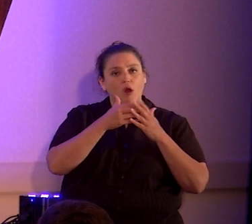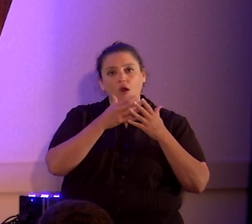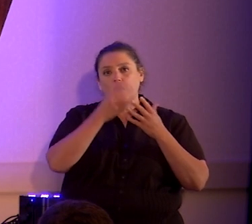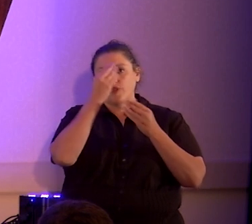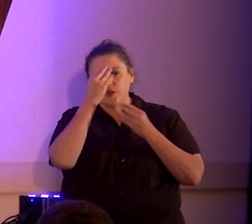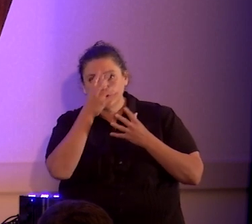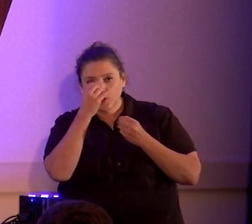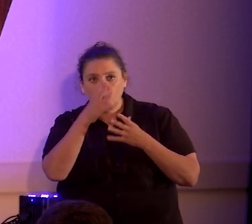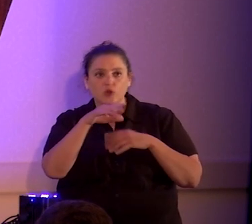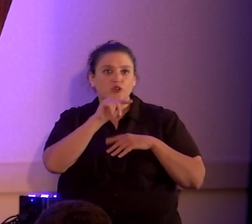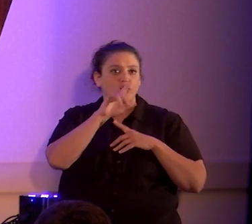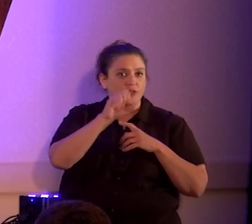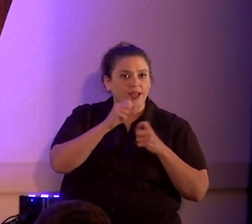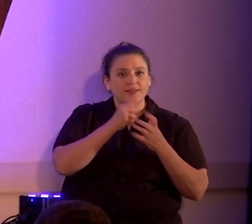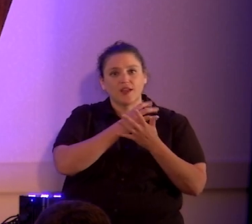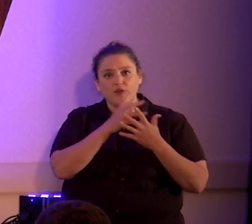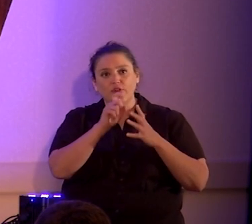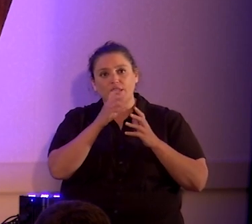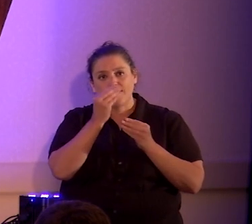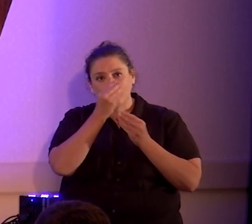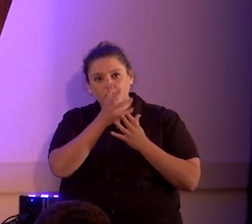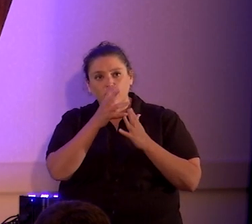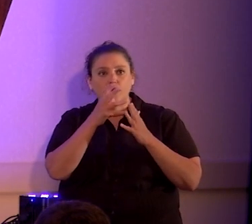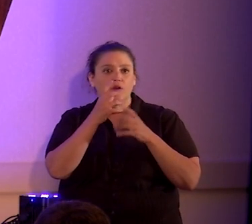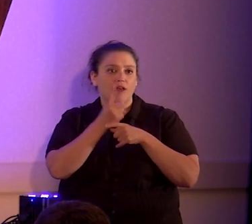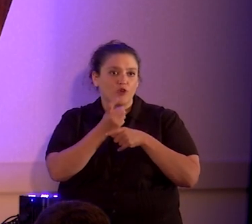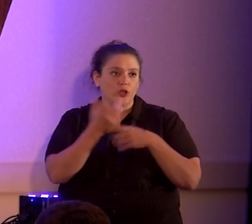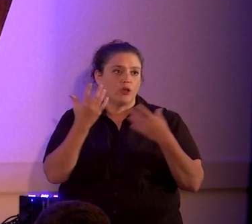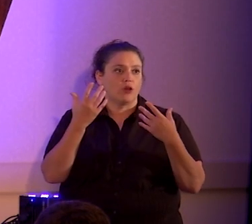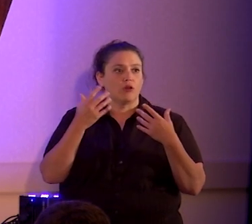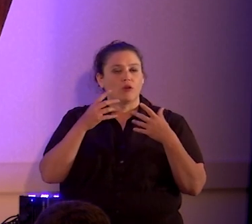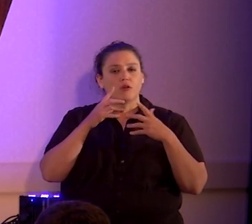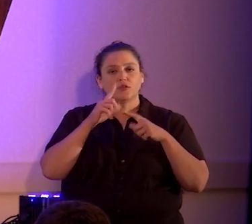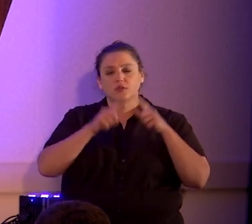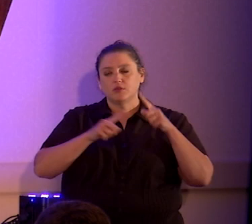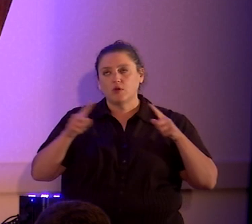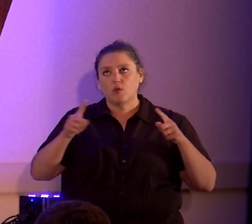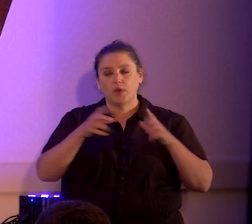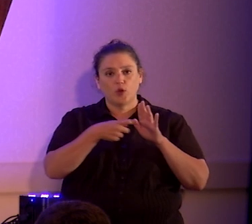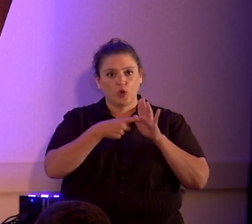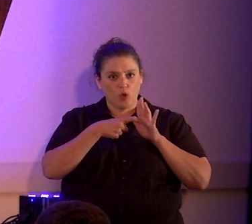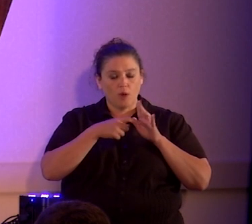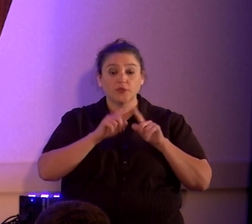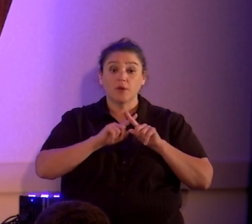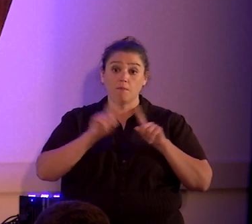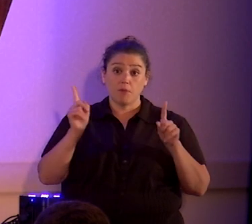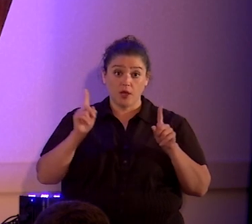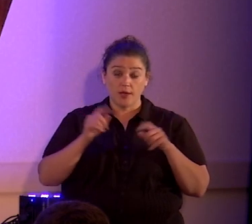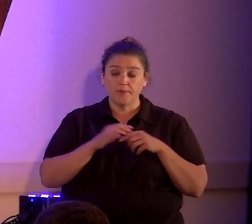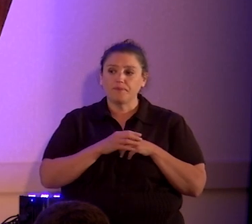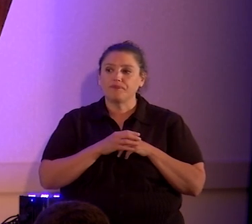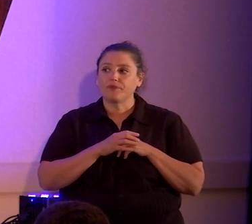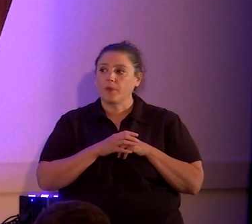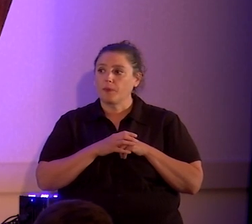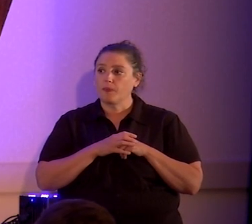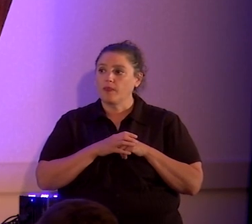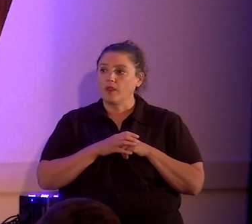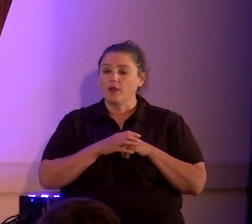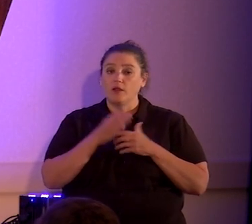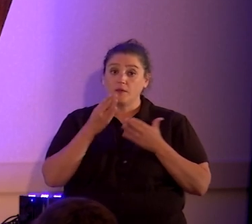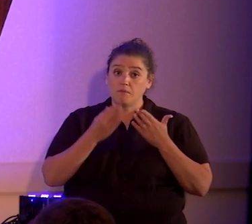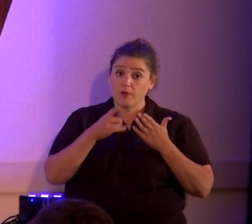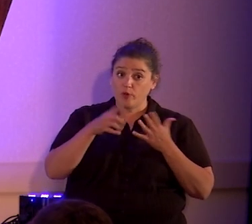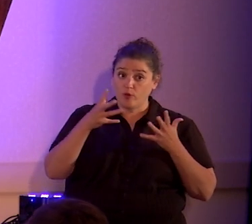returns on an annual basis, all sorts of onerous requirements, but, as you might